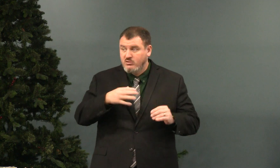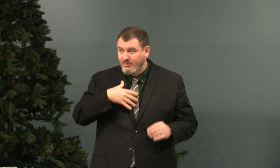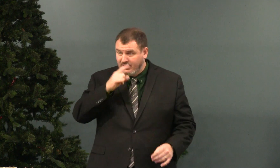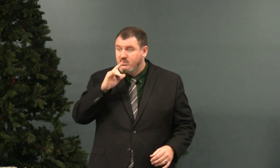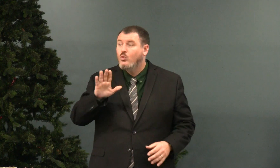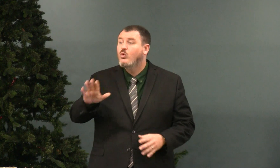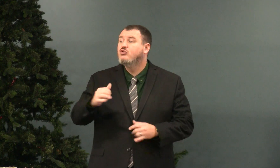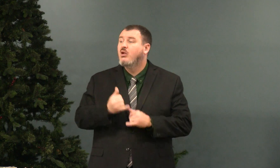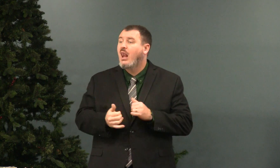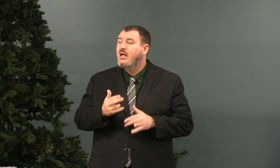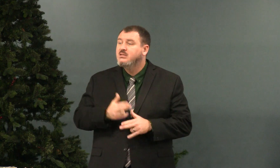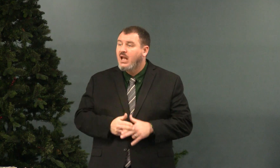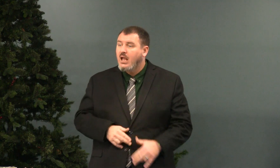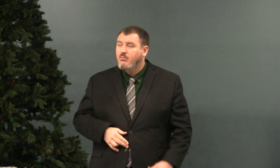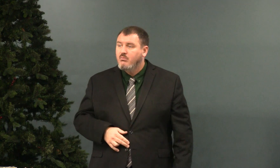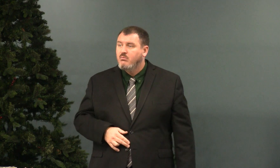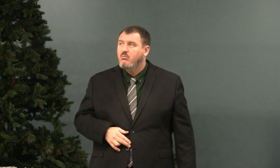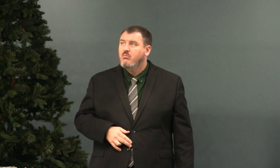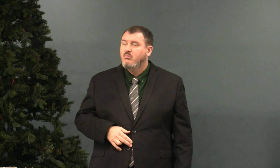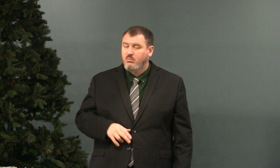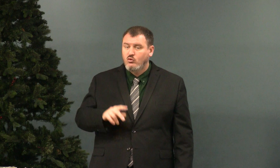I've taught my kids their last name.